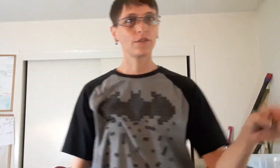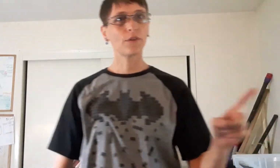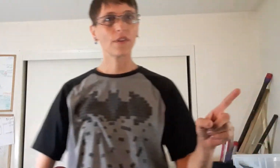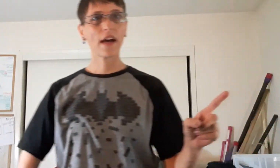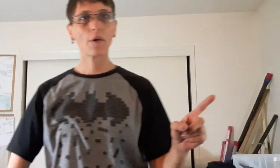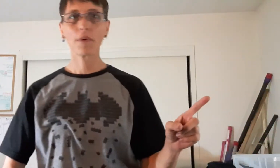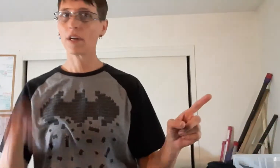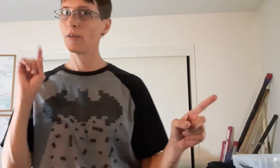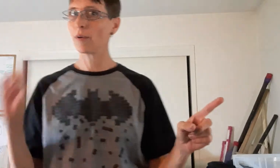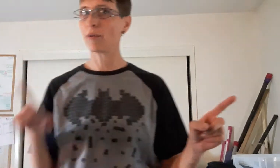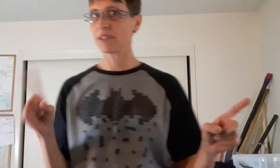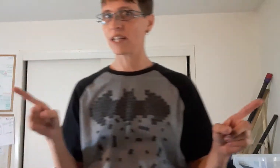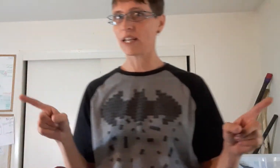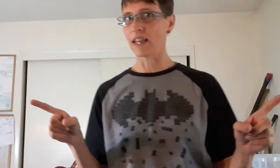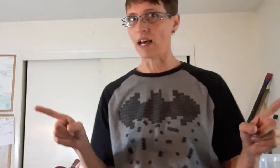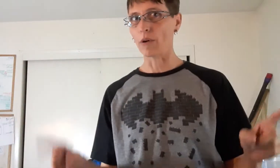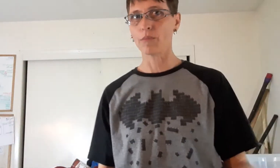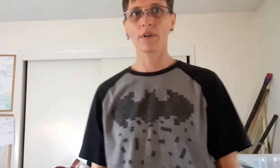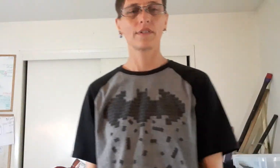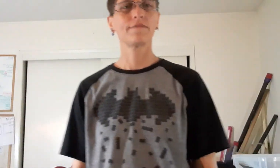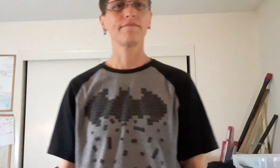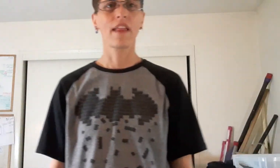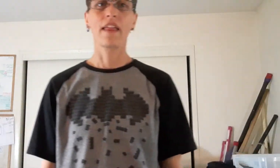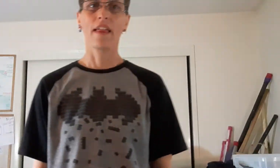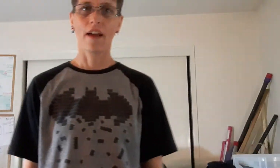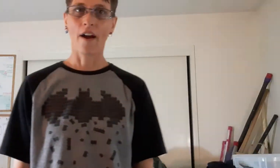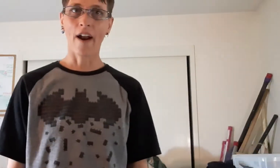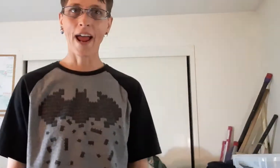doing the helping? Who's getting the help? Alright?